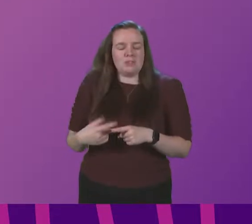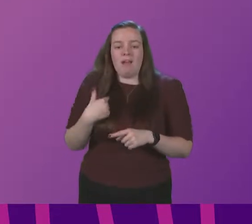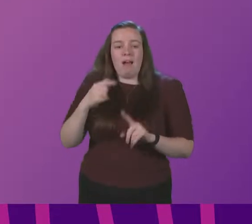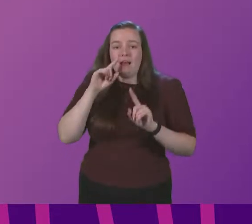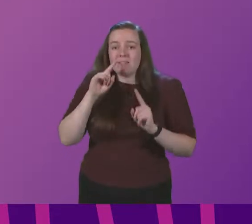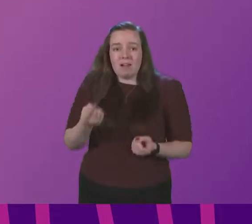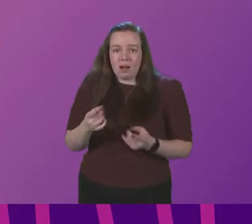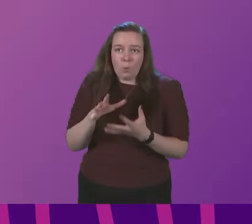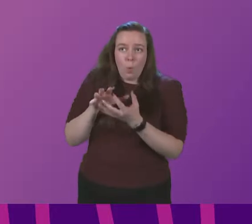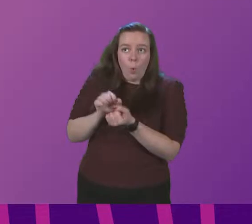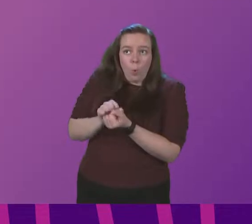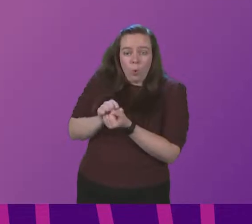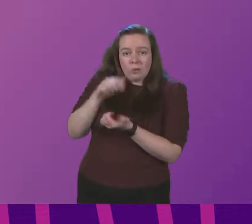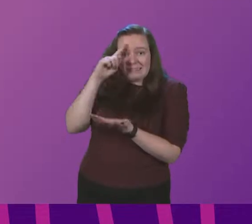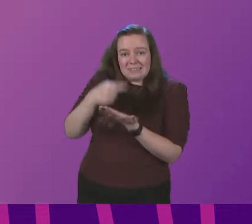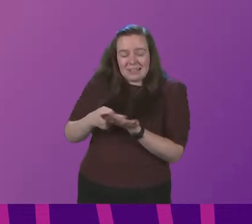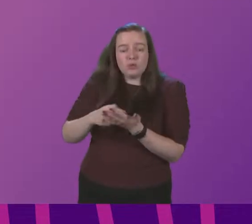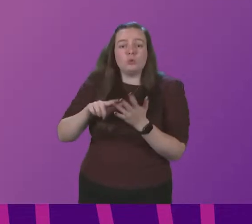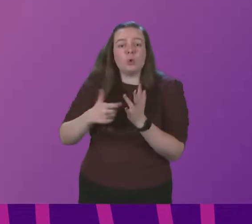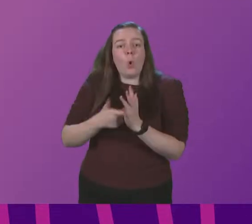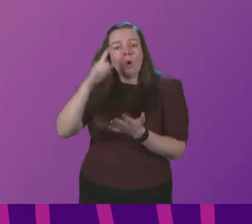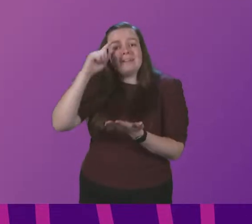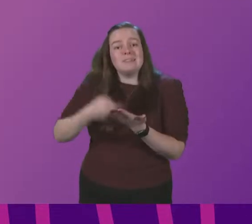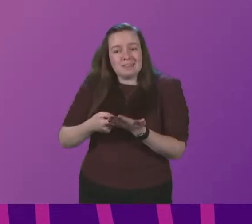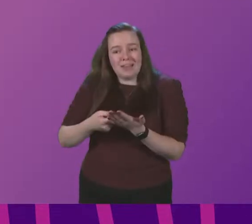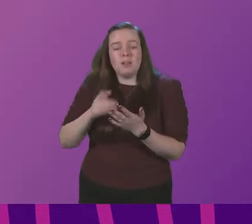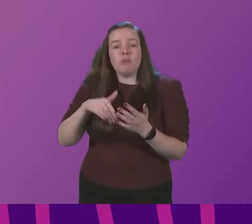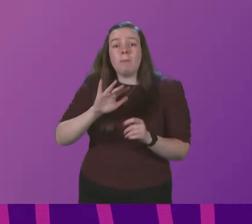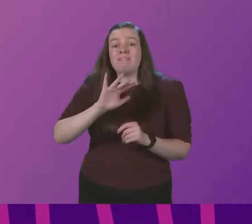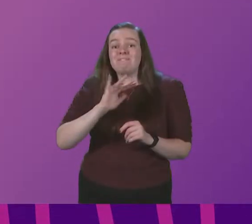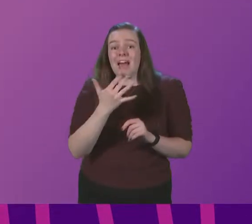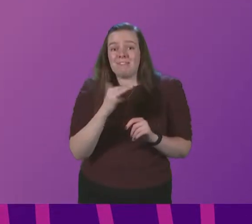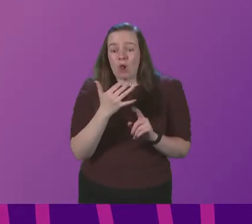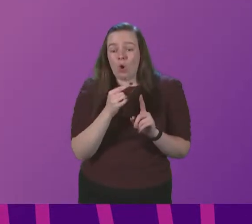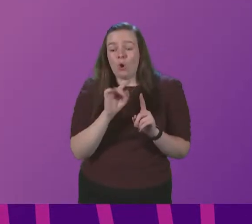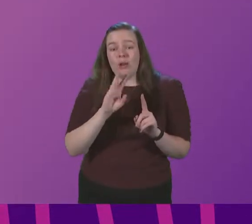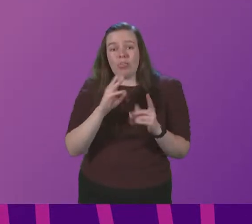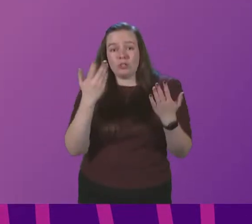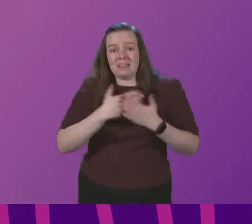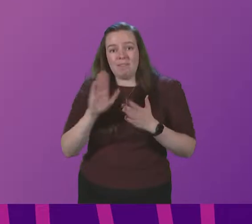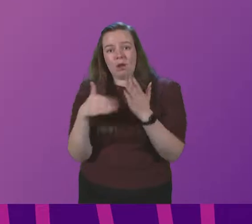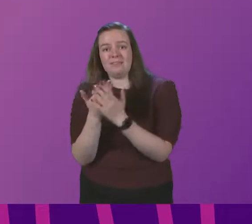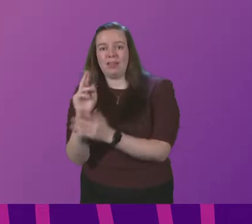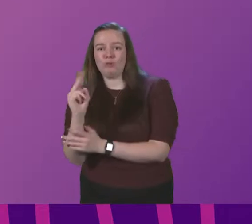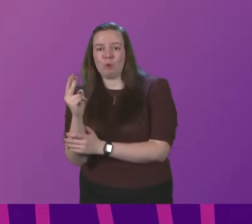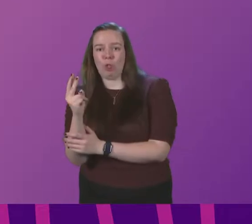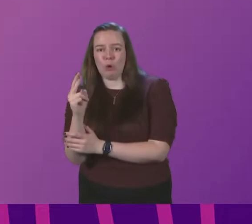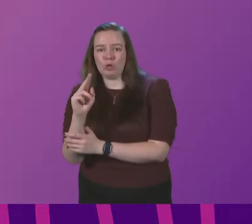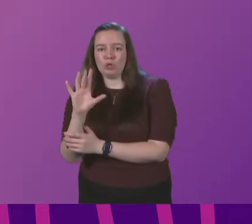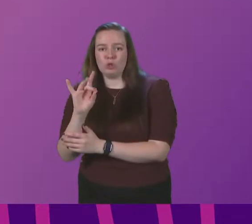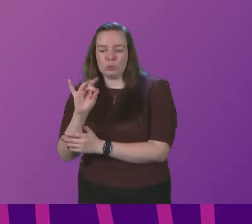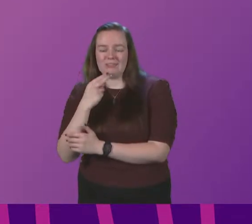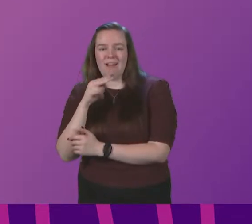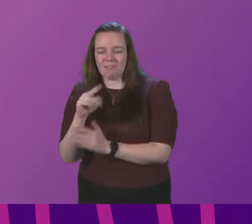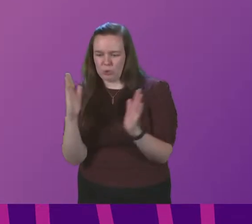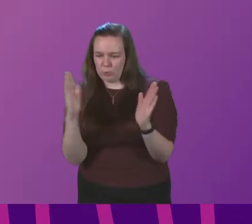decisions or advice to the public from 5pm on a Thursday evening until 2pm on a Tuesday afternoon. That would